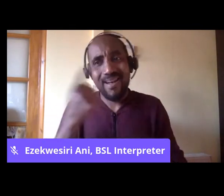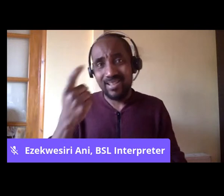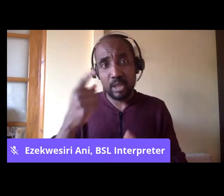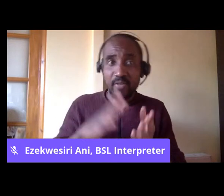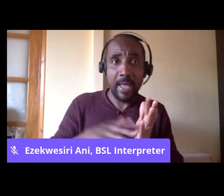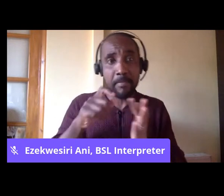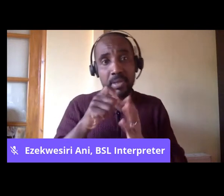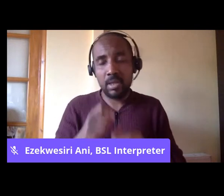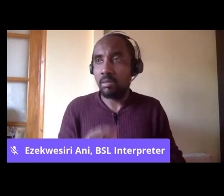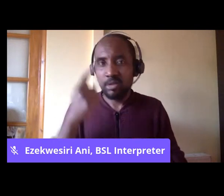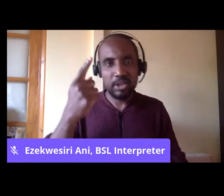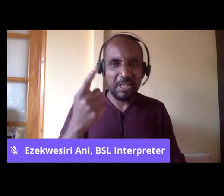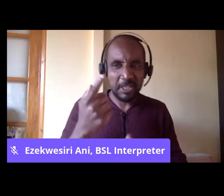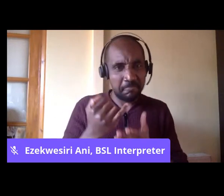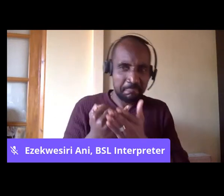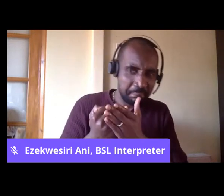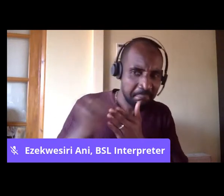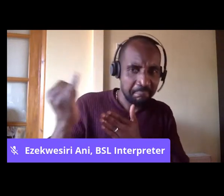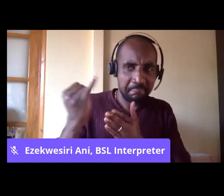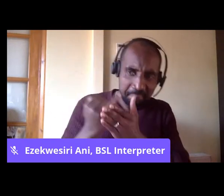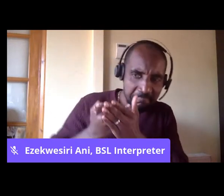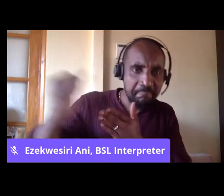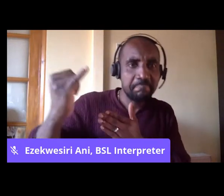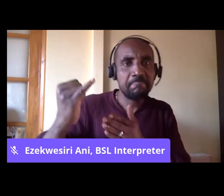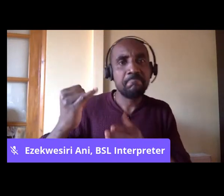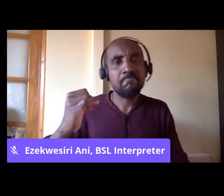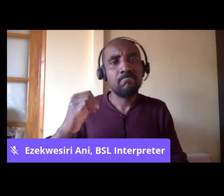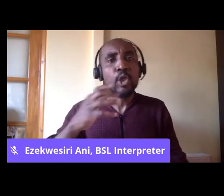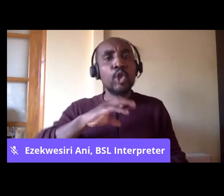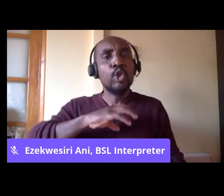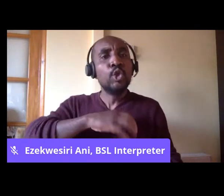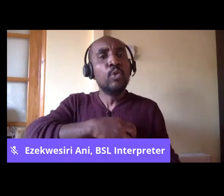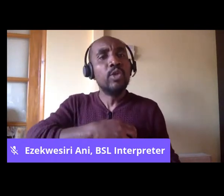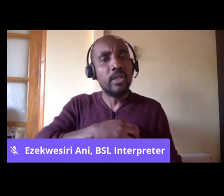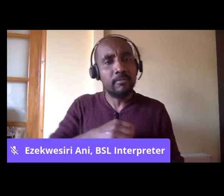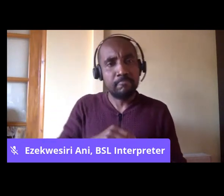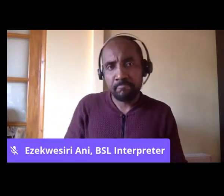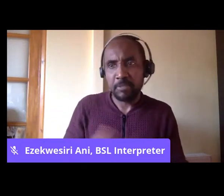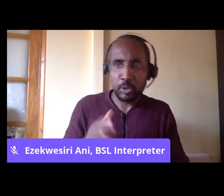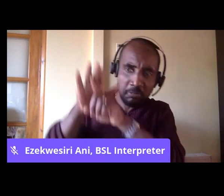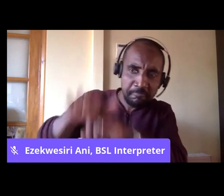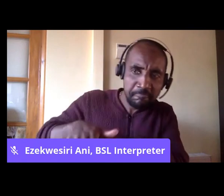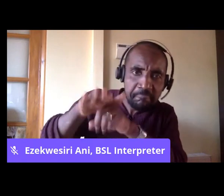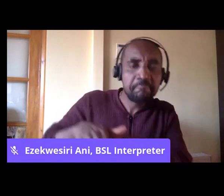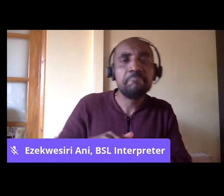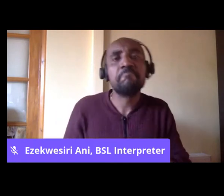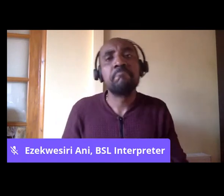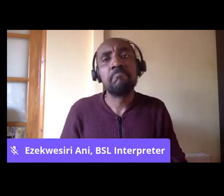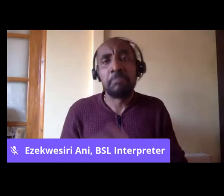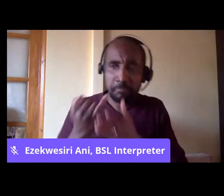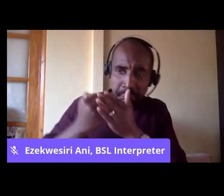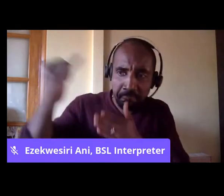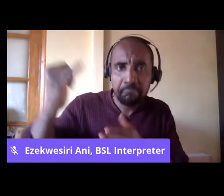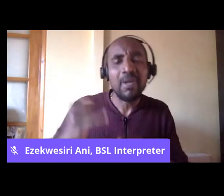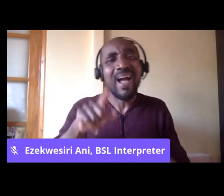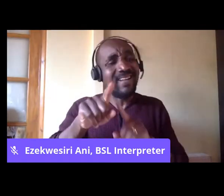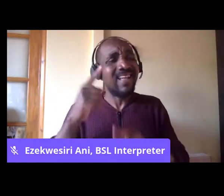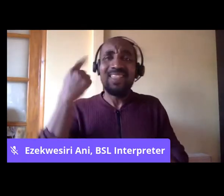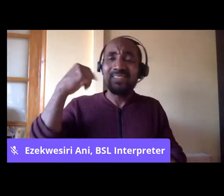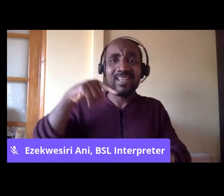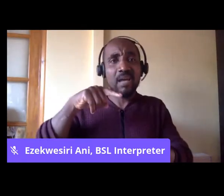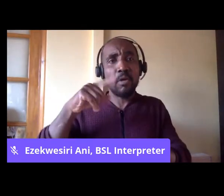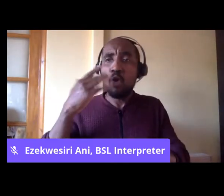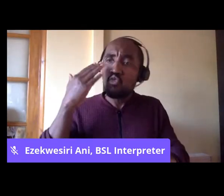and the Labour Party had a class analysis, but the idea of race as a determinant of injustice was